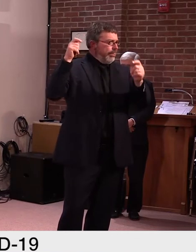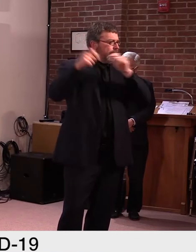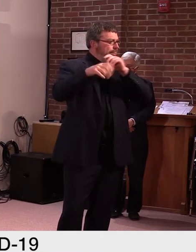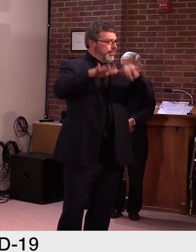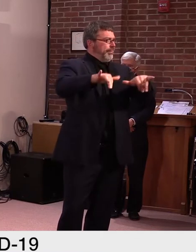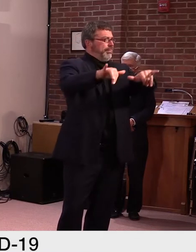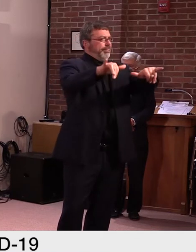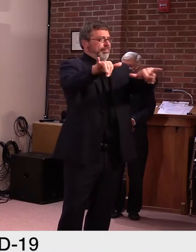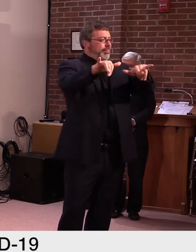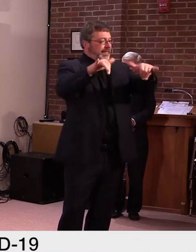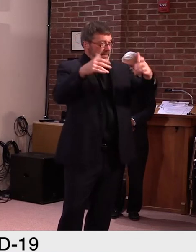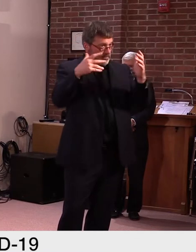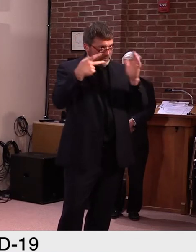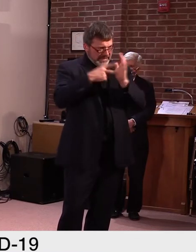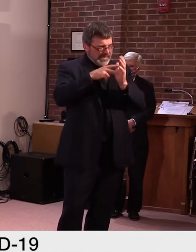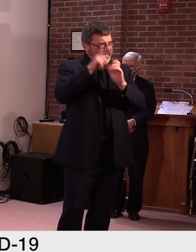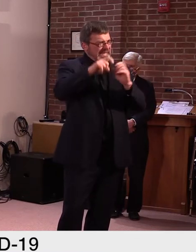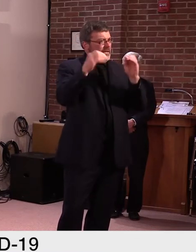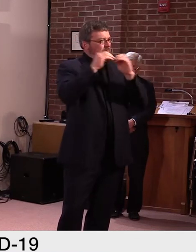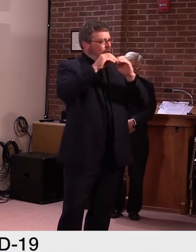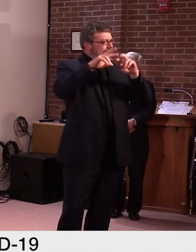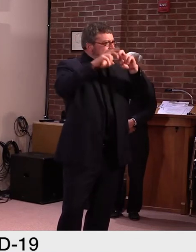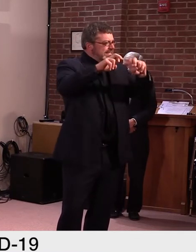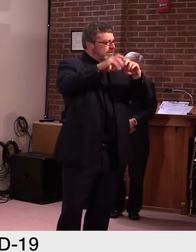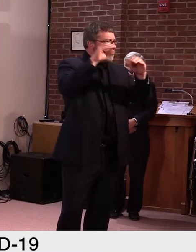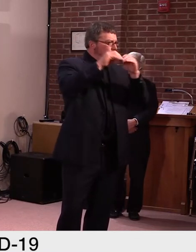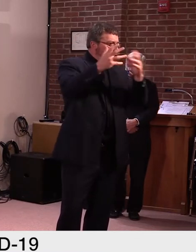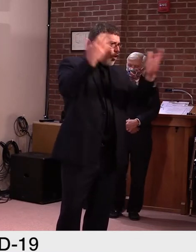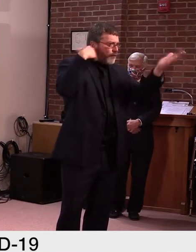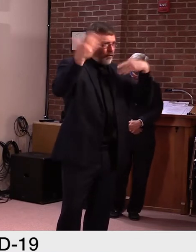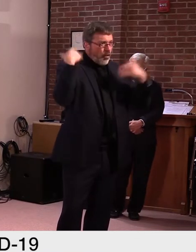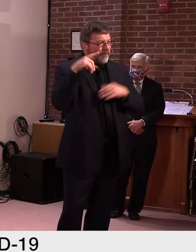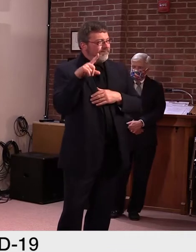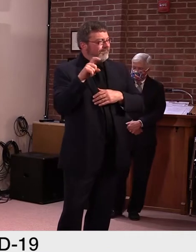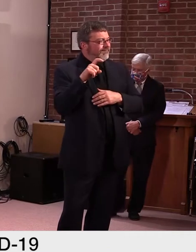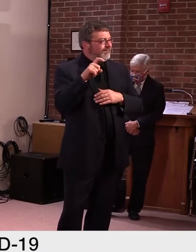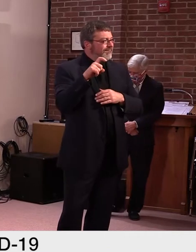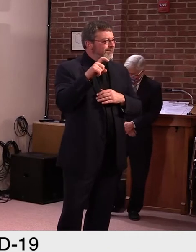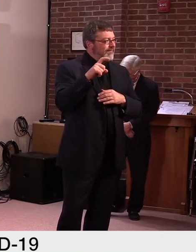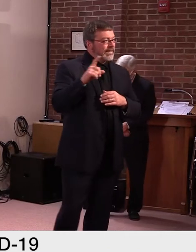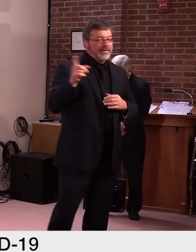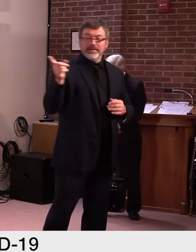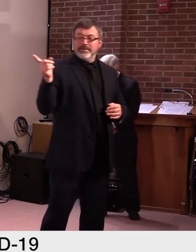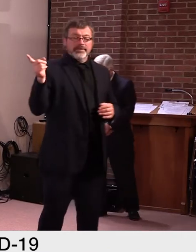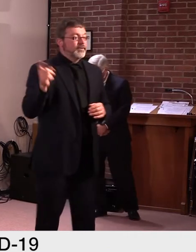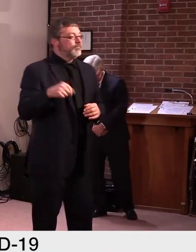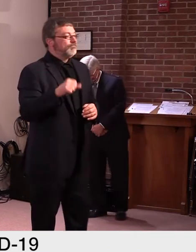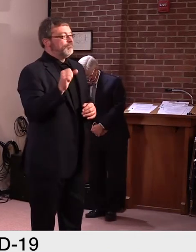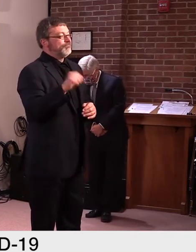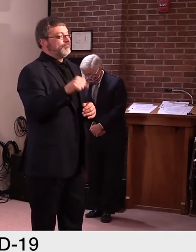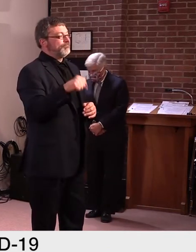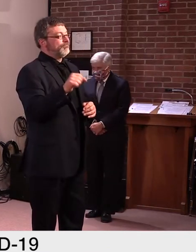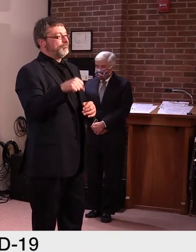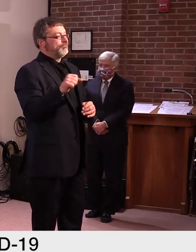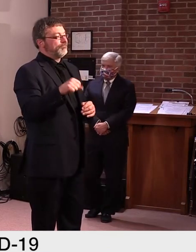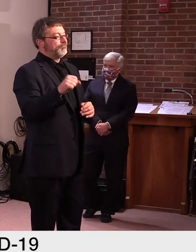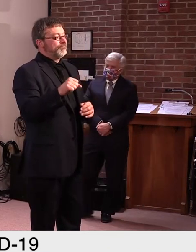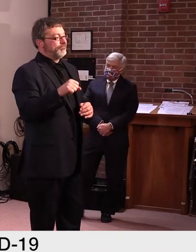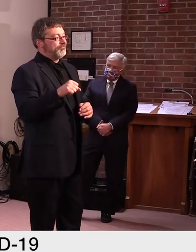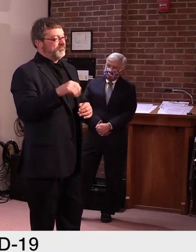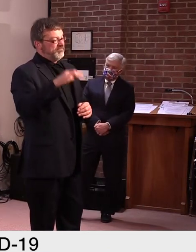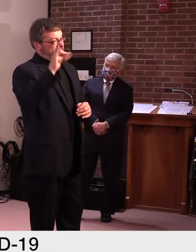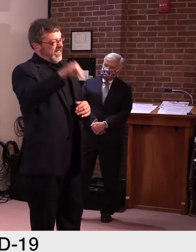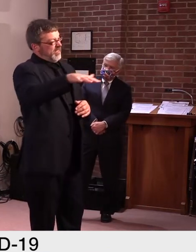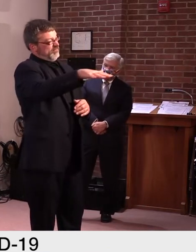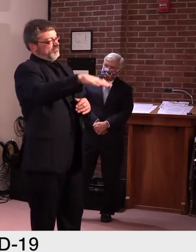Yeah. Um, you know, this is concerning, especially for, uh, those in the Burlington community and for the school itself. Um, but it